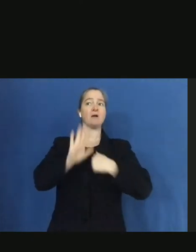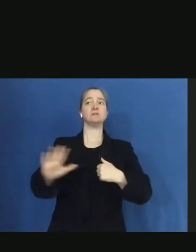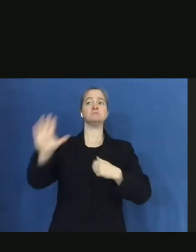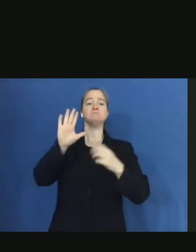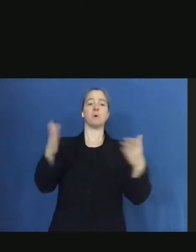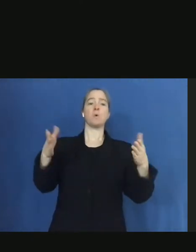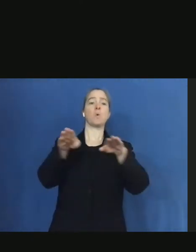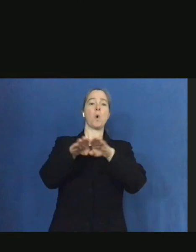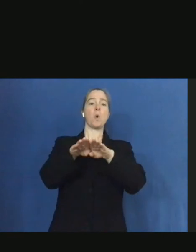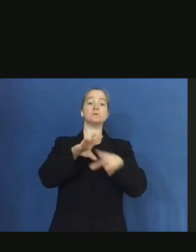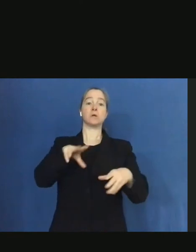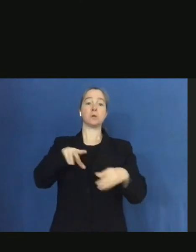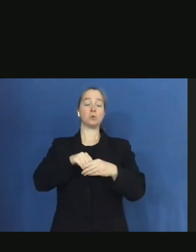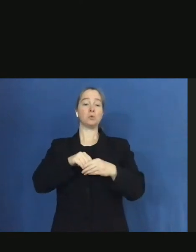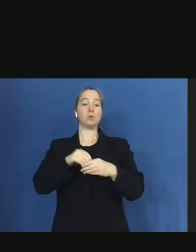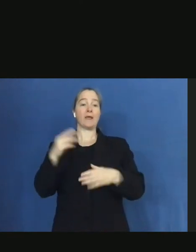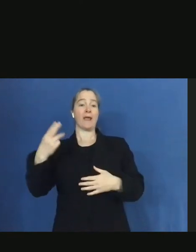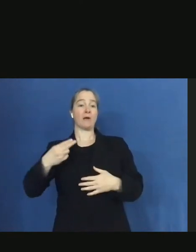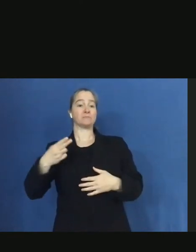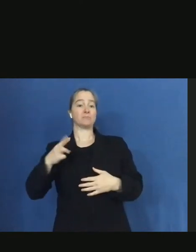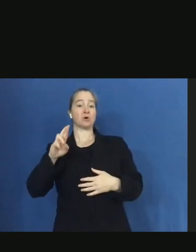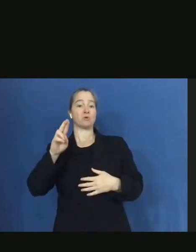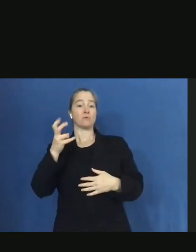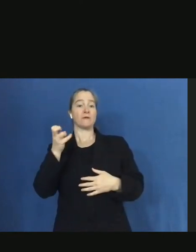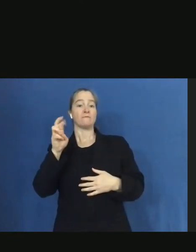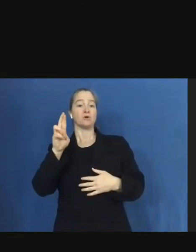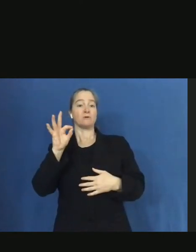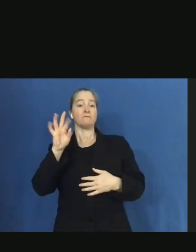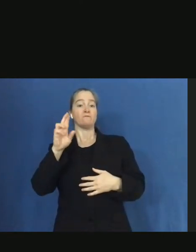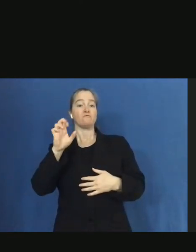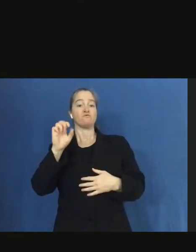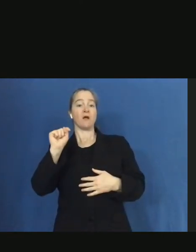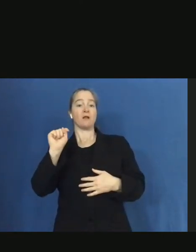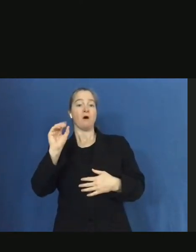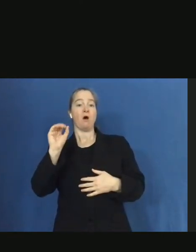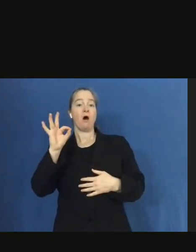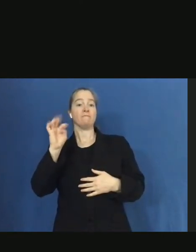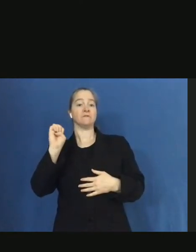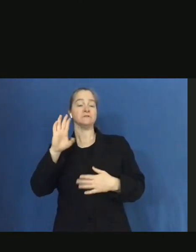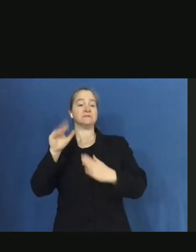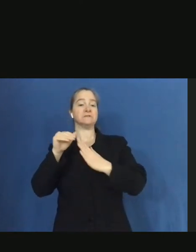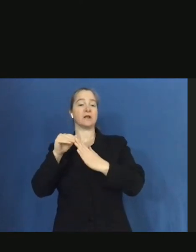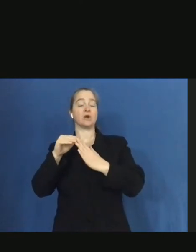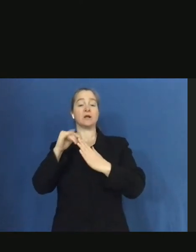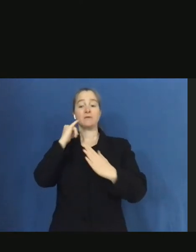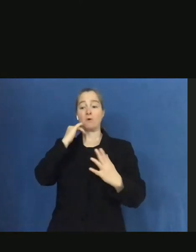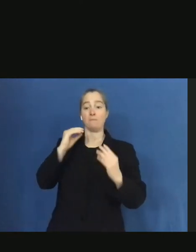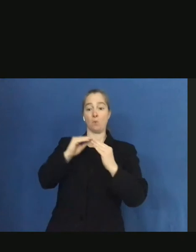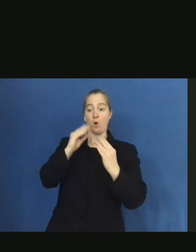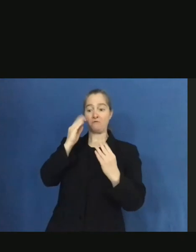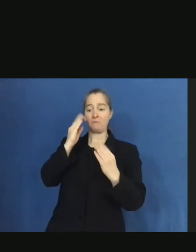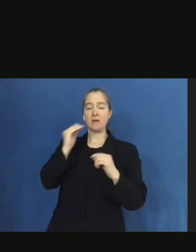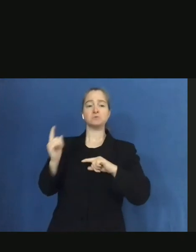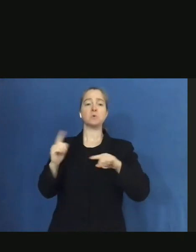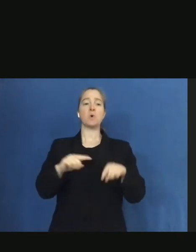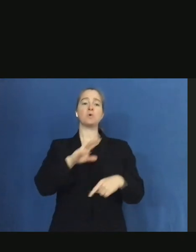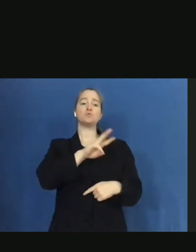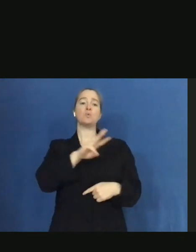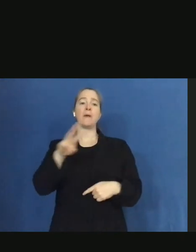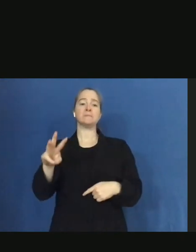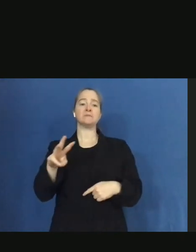Riverfront Office Center in Harrisburg. You can check out dmv.pa.gov for more information on those centers.